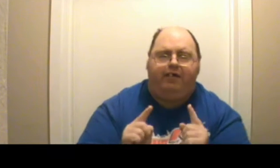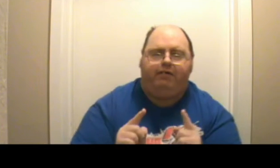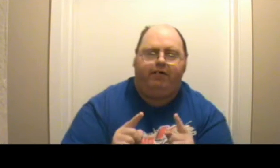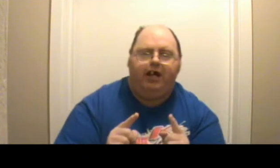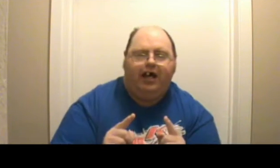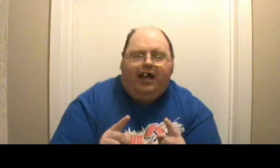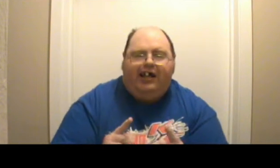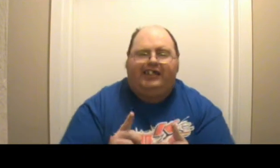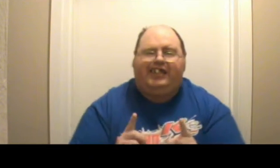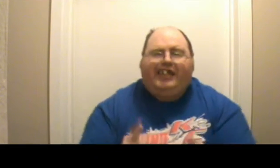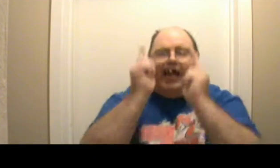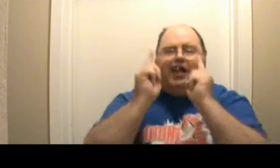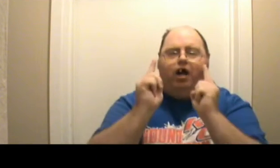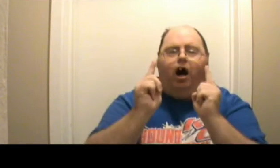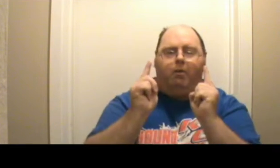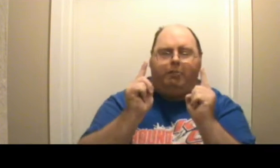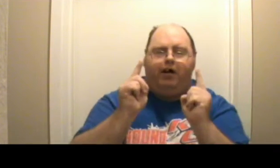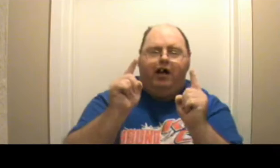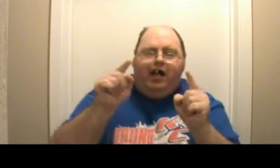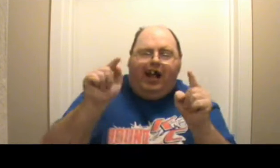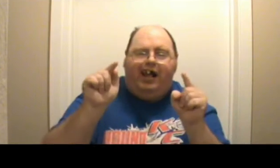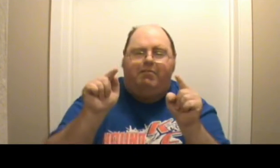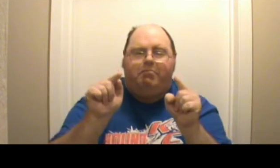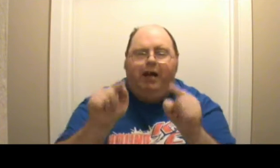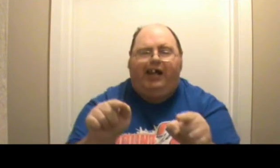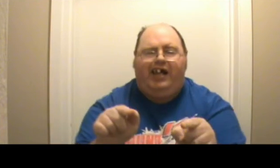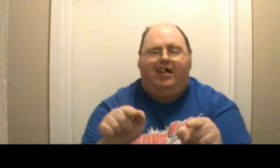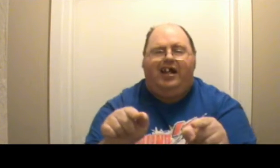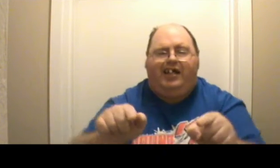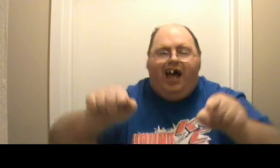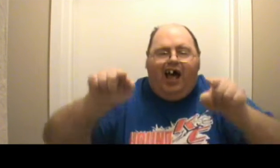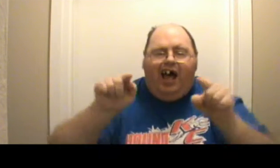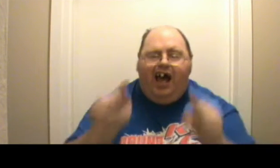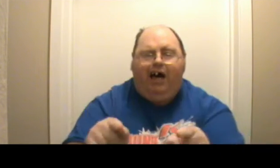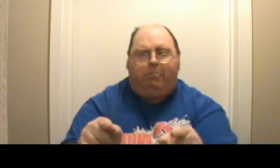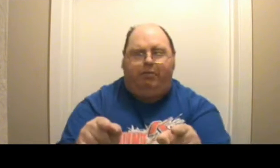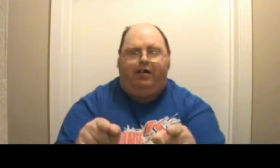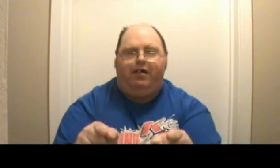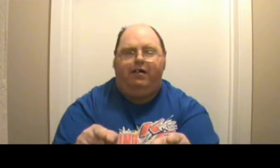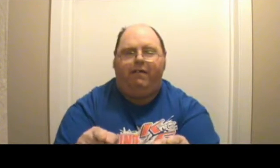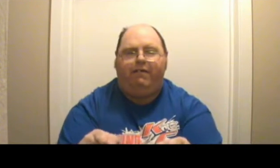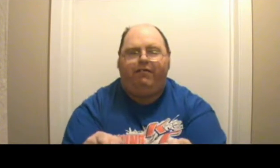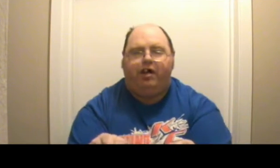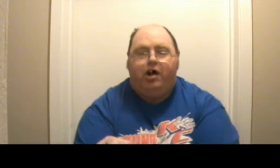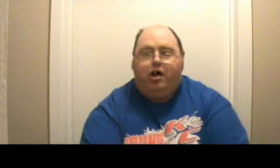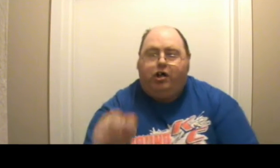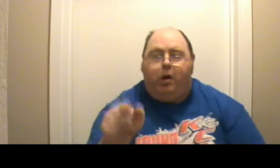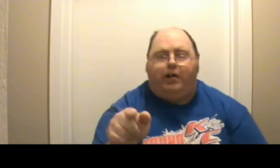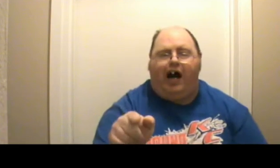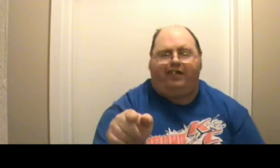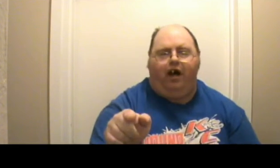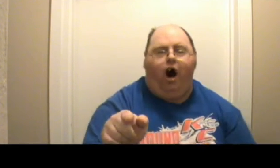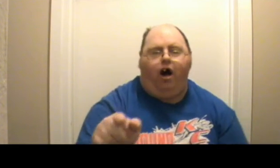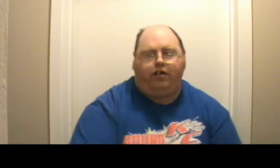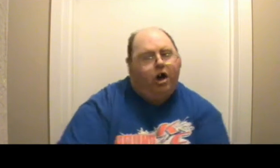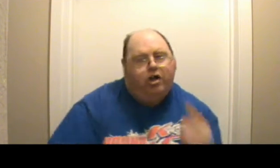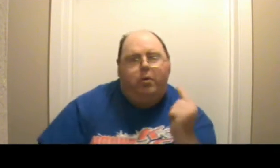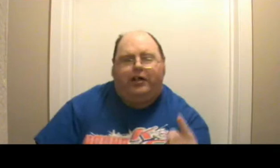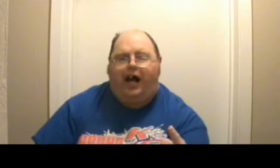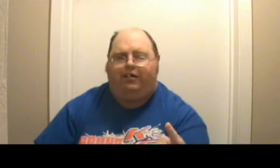is getting up and making it happen you got the heart you got